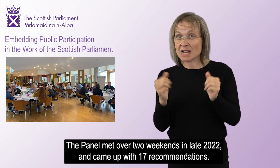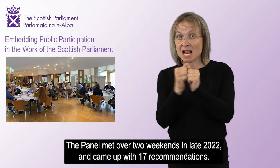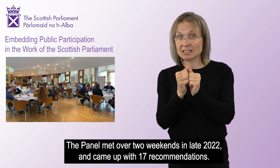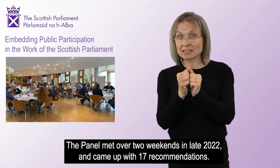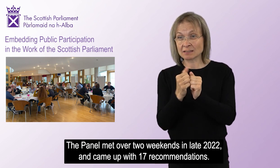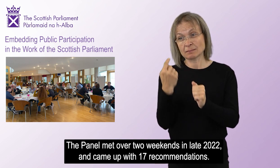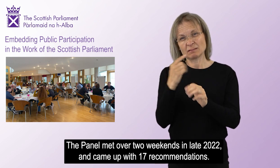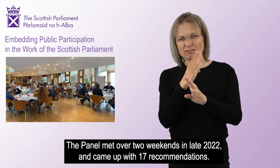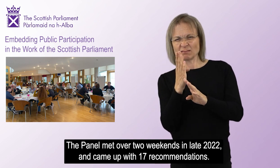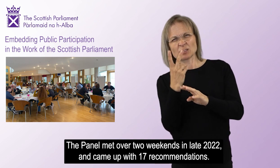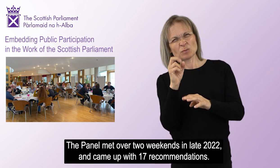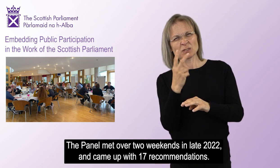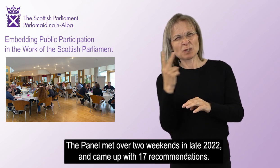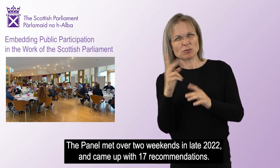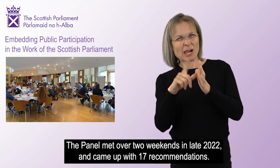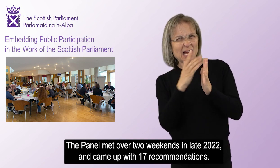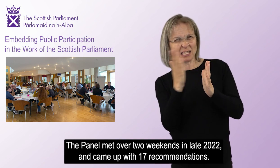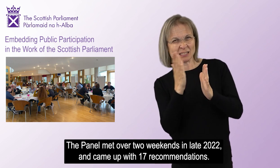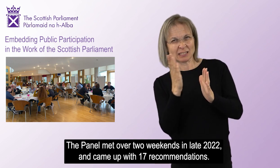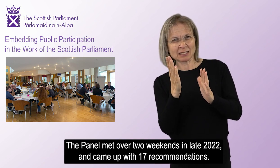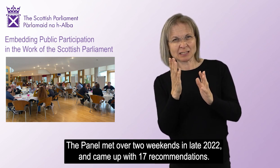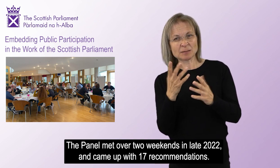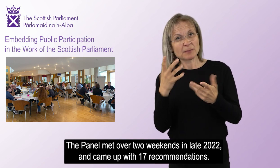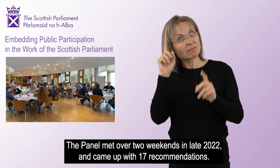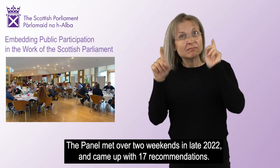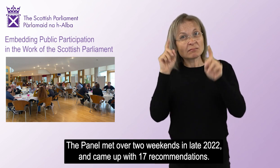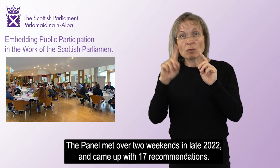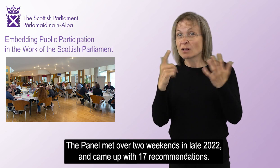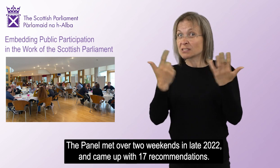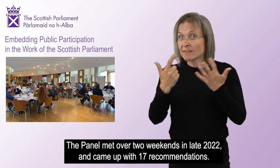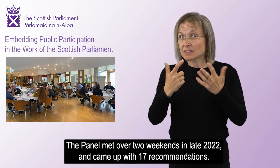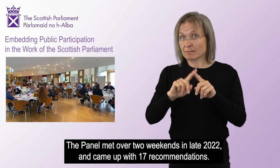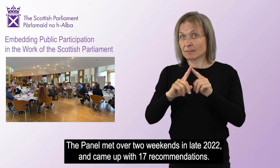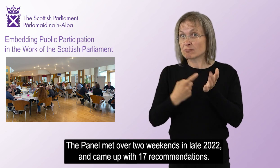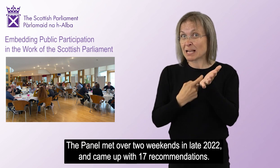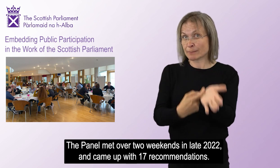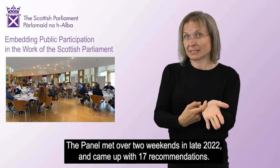The Panel met over two weekends in late 2022 and came up with 17 recommendations.